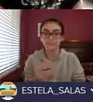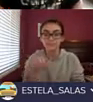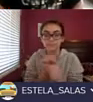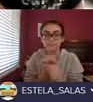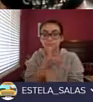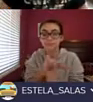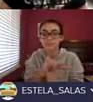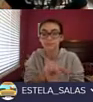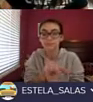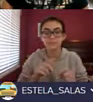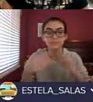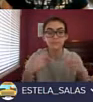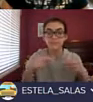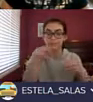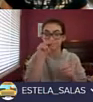chicken